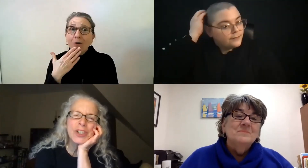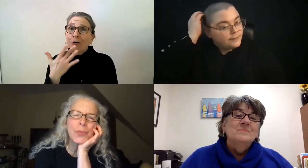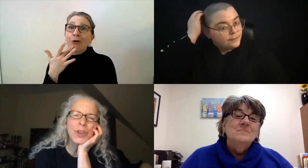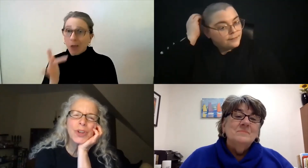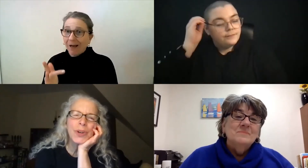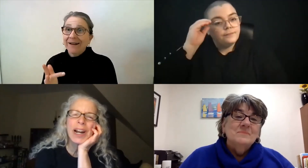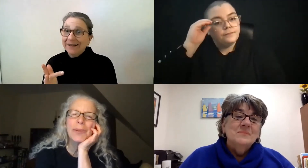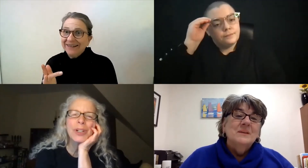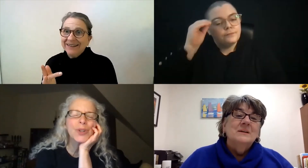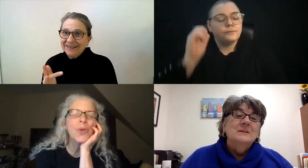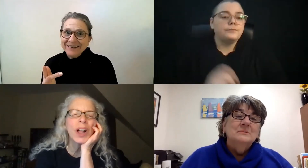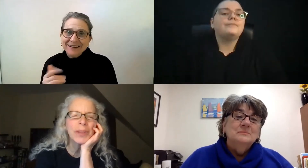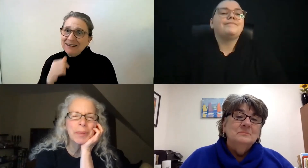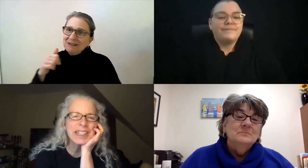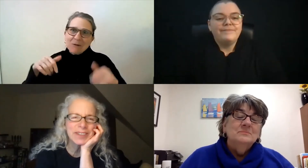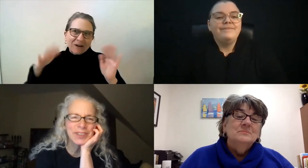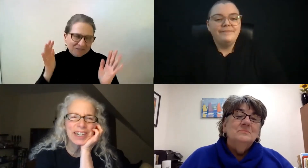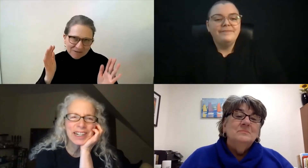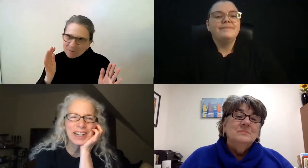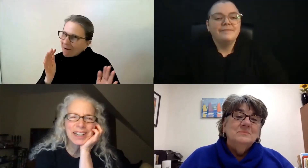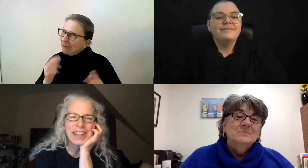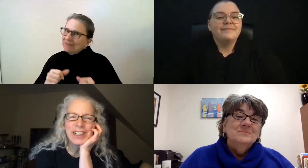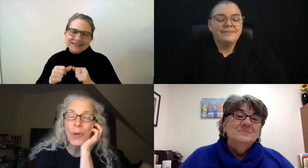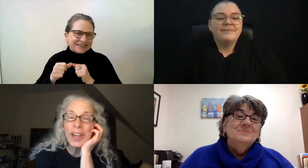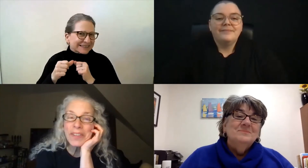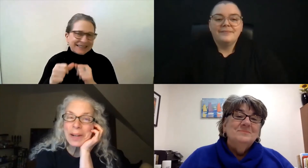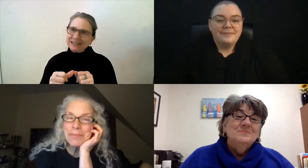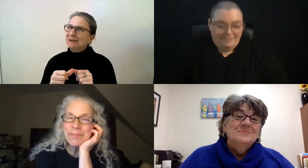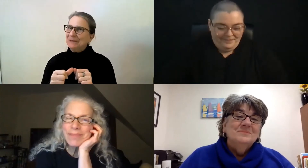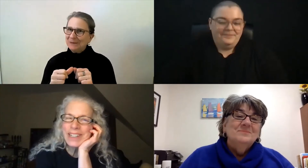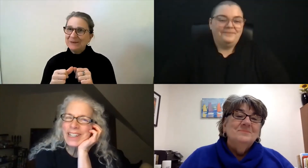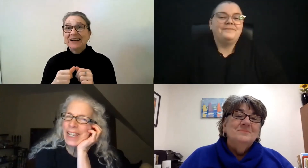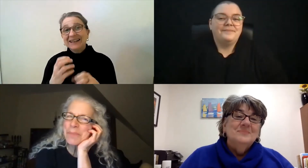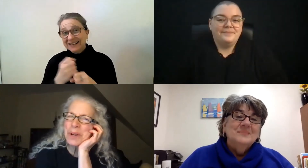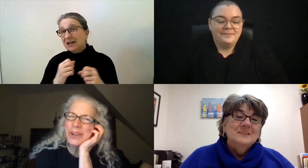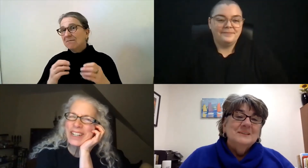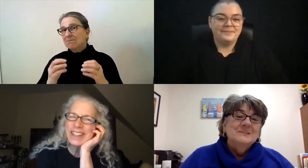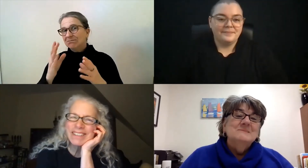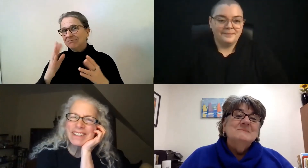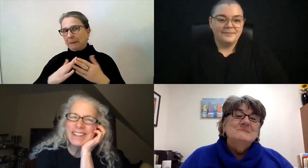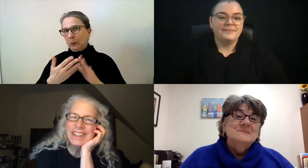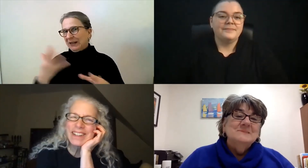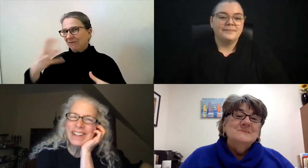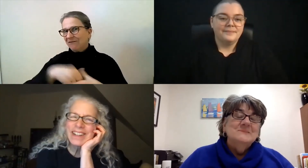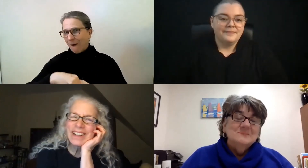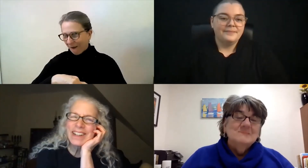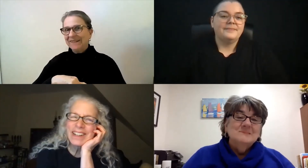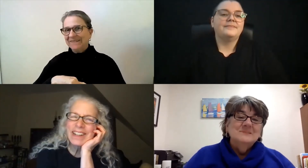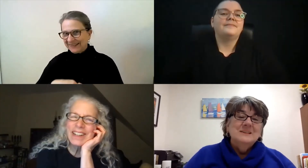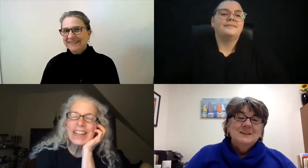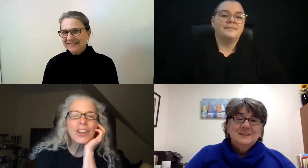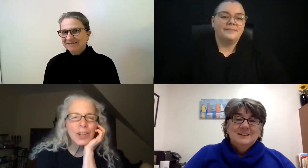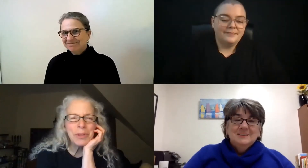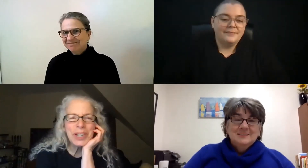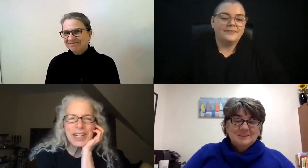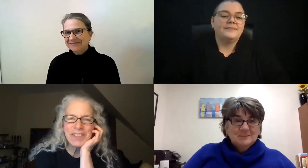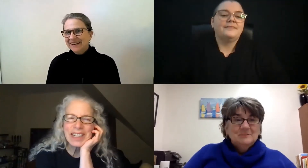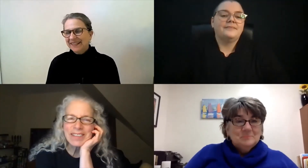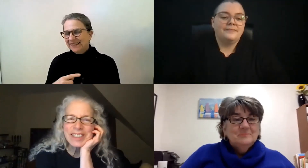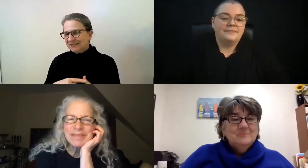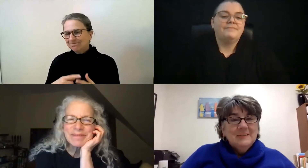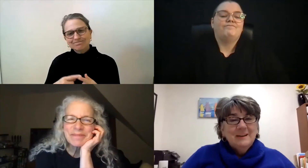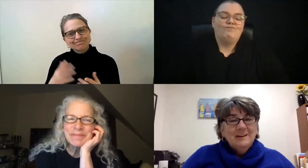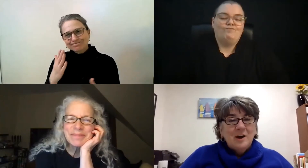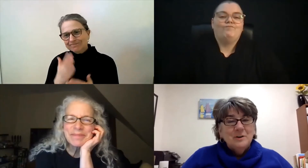information with you, and I wish you all the best of luck. Don't give up. Keep going. Get the community